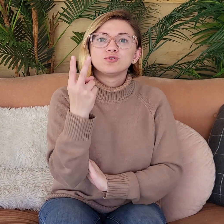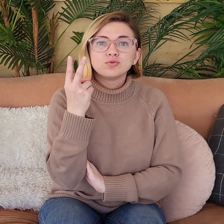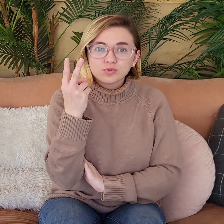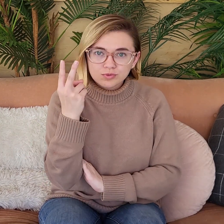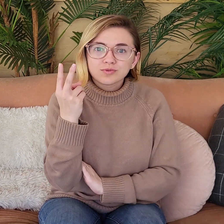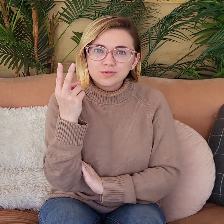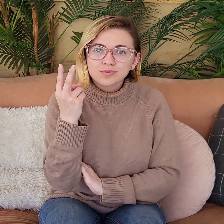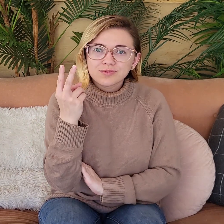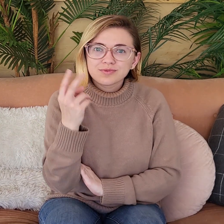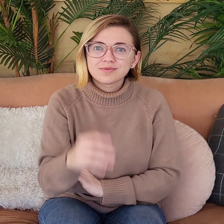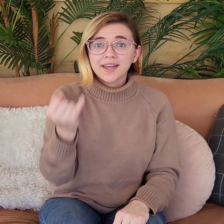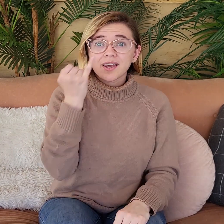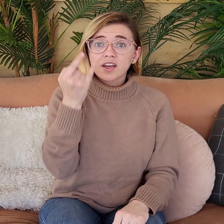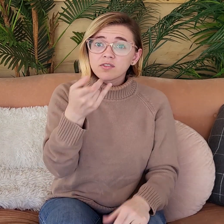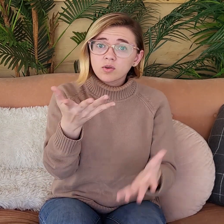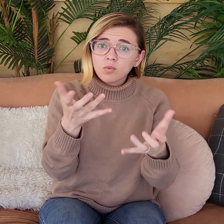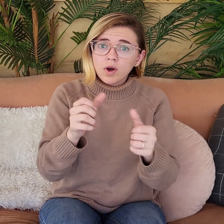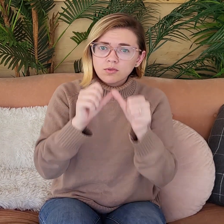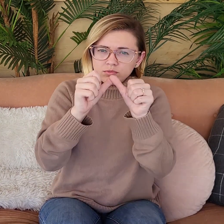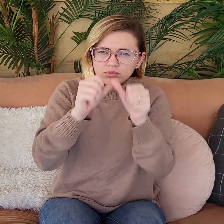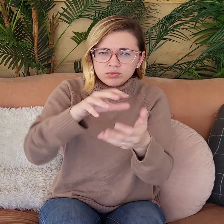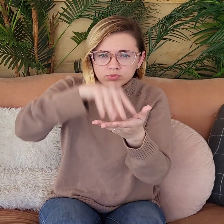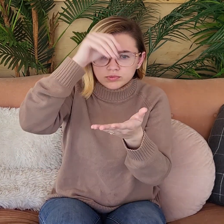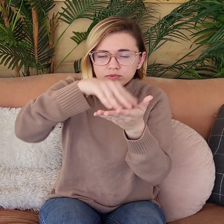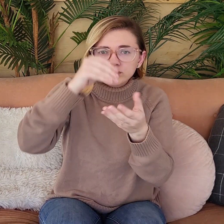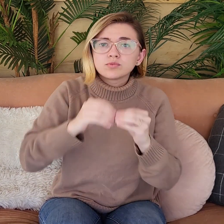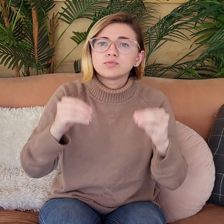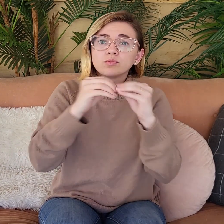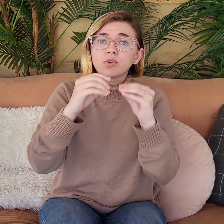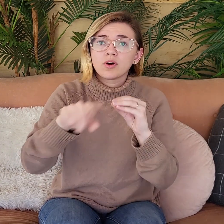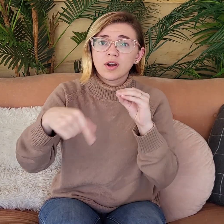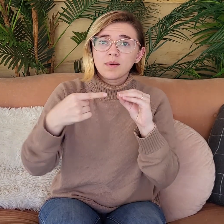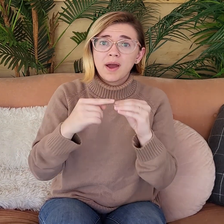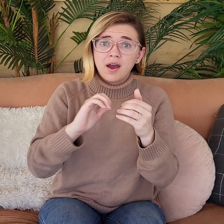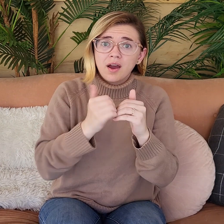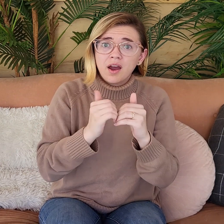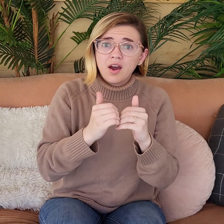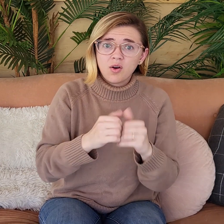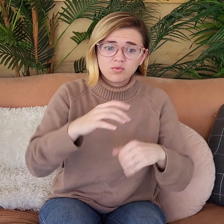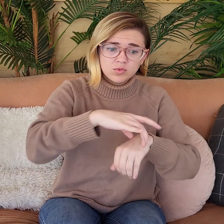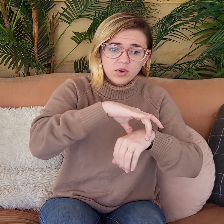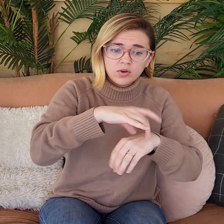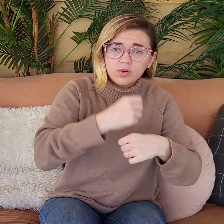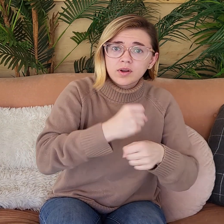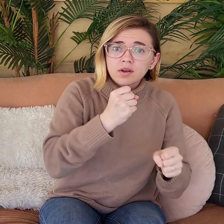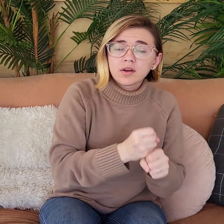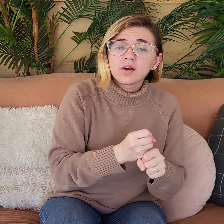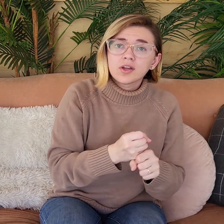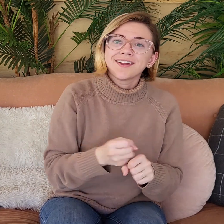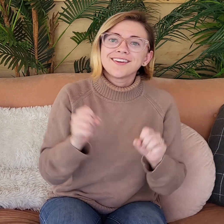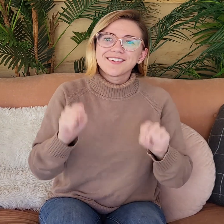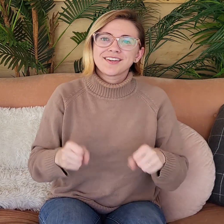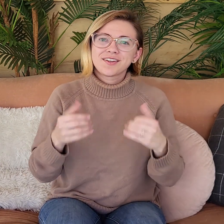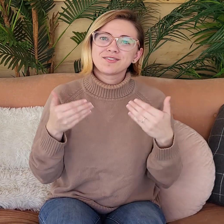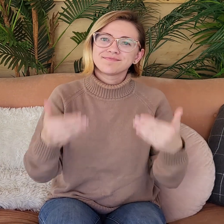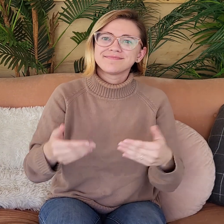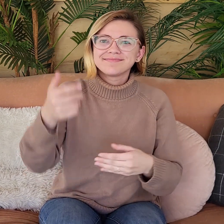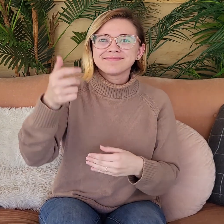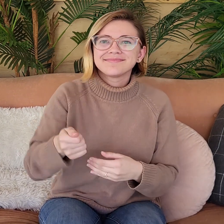the second day of creation. If you want to continue learning more about how the earth